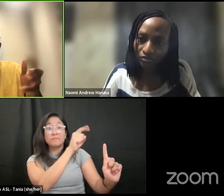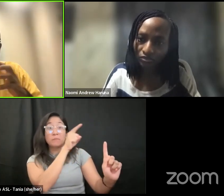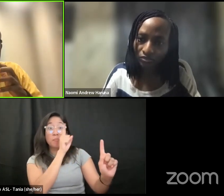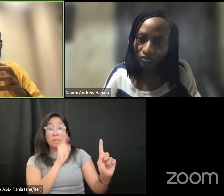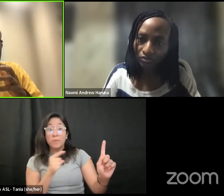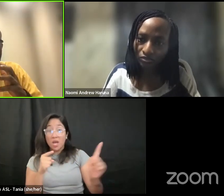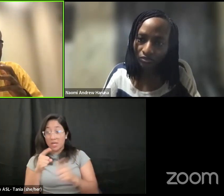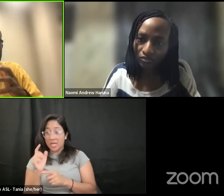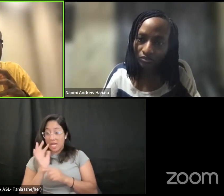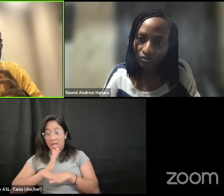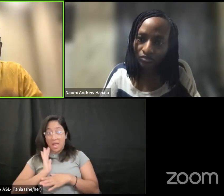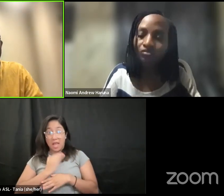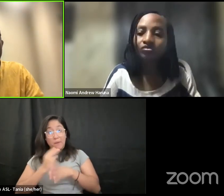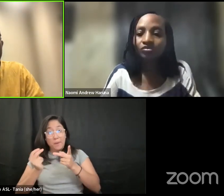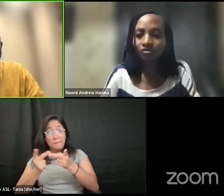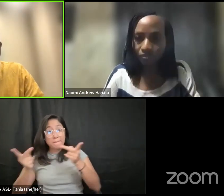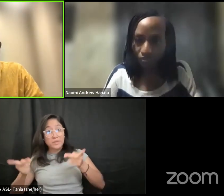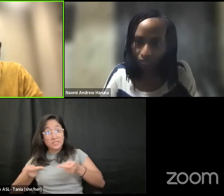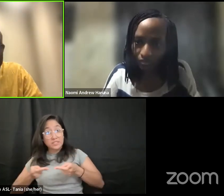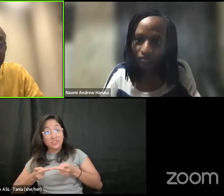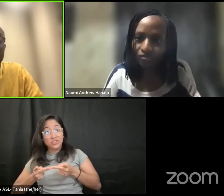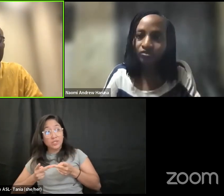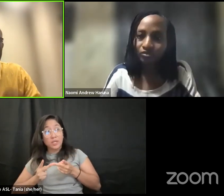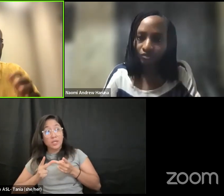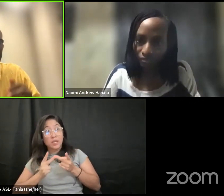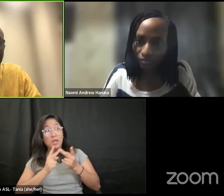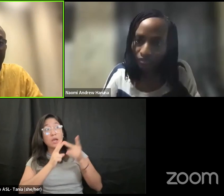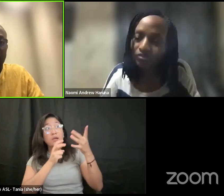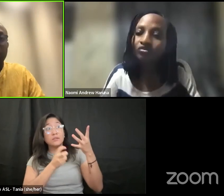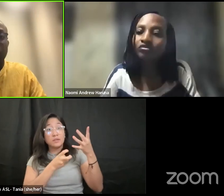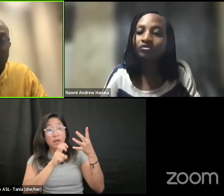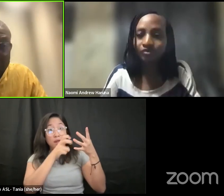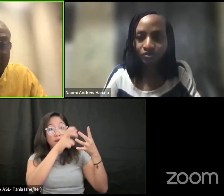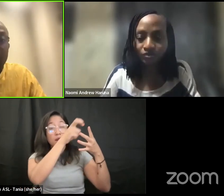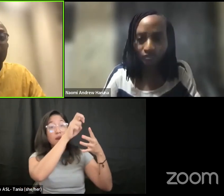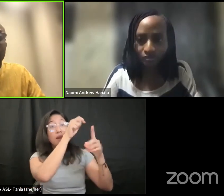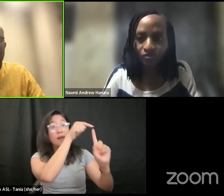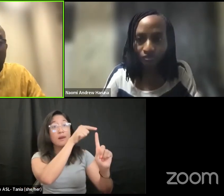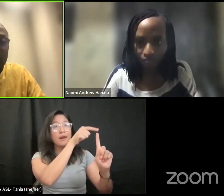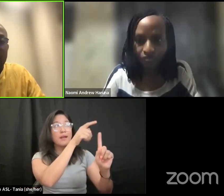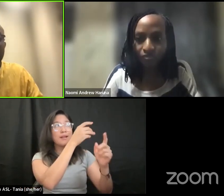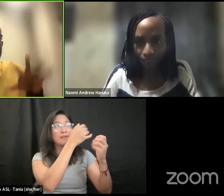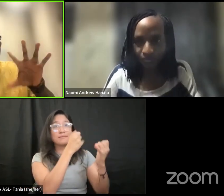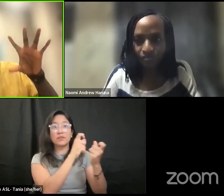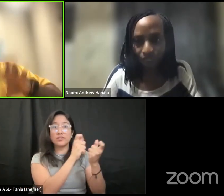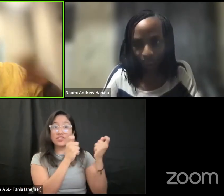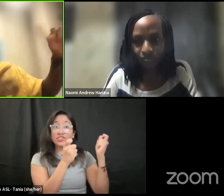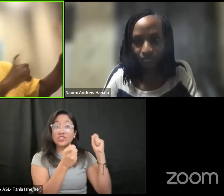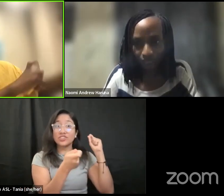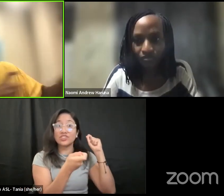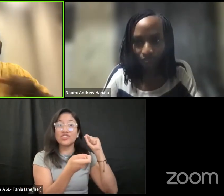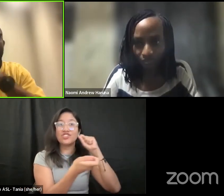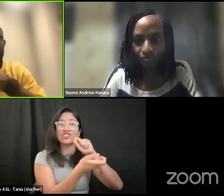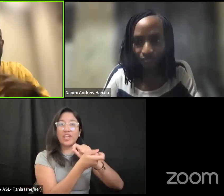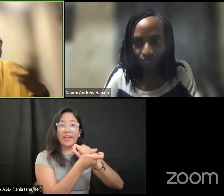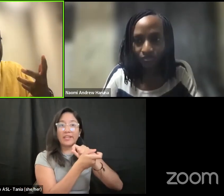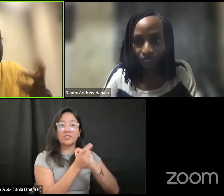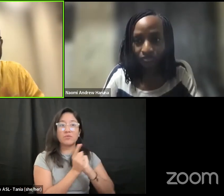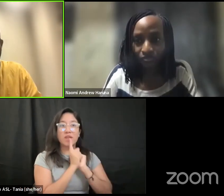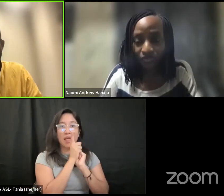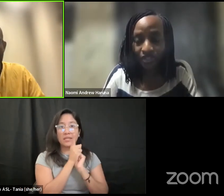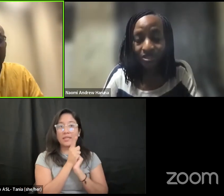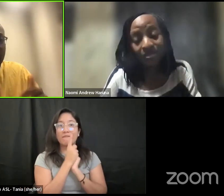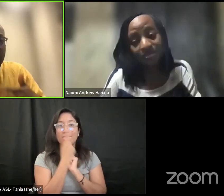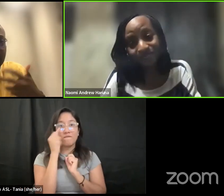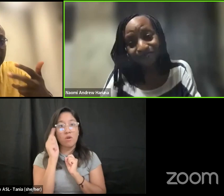our position and position not our position to change that reality so that someone else does not have to go through what we've gone through